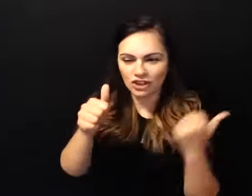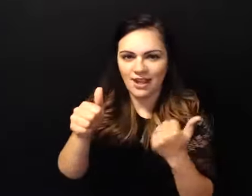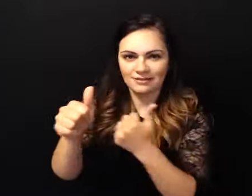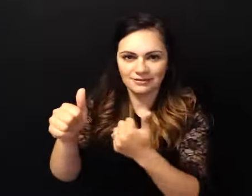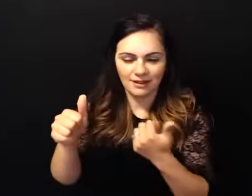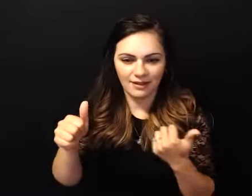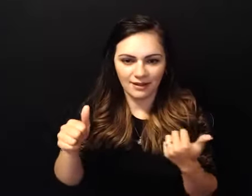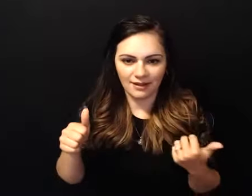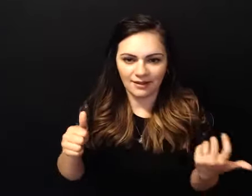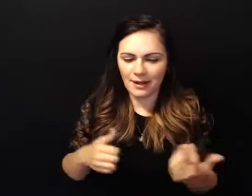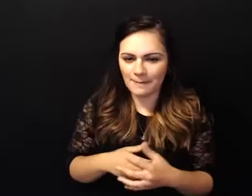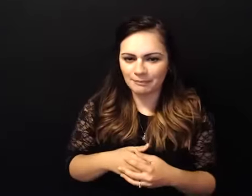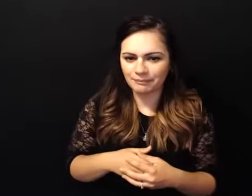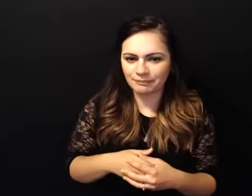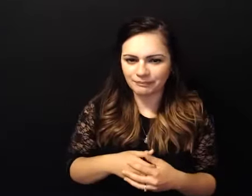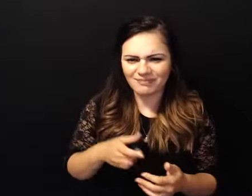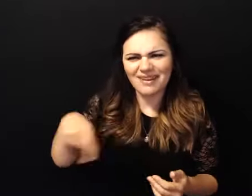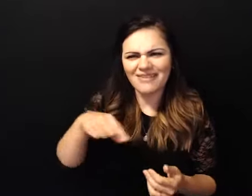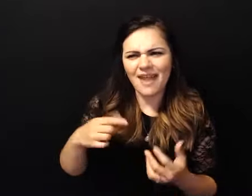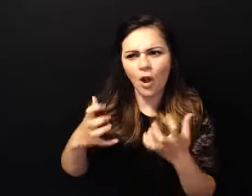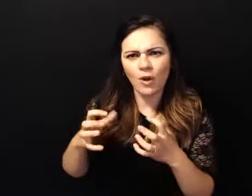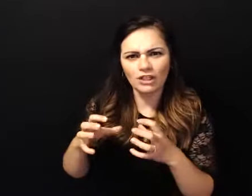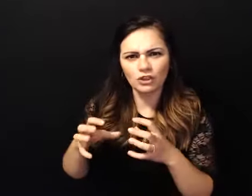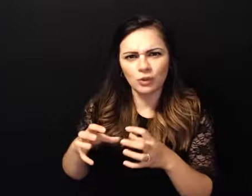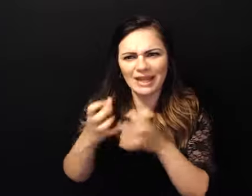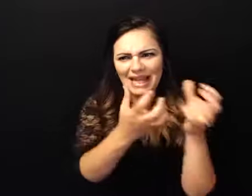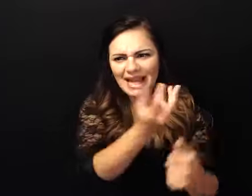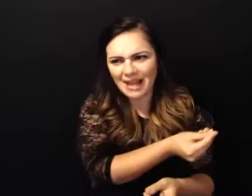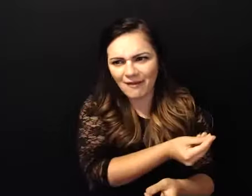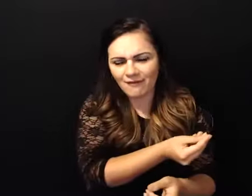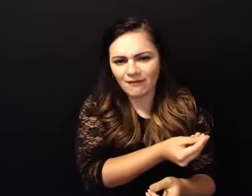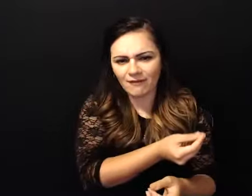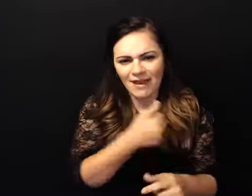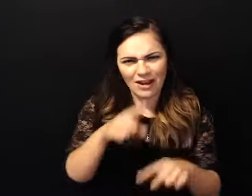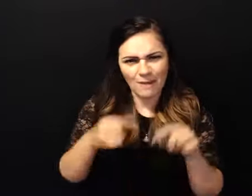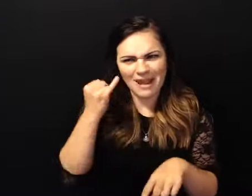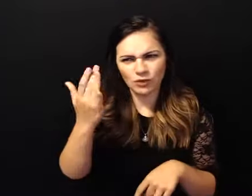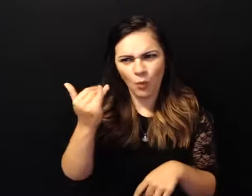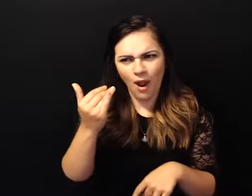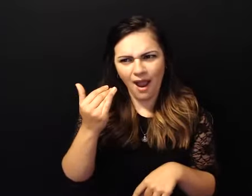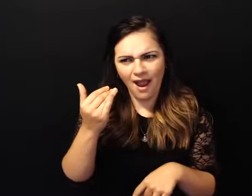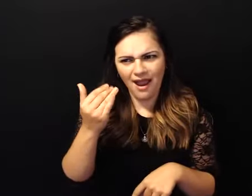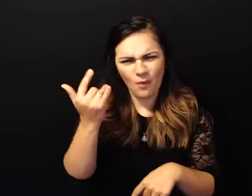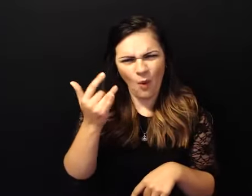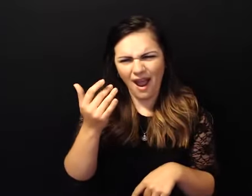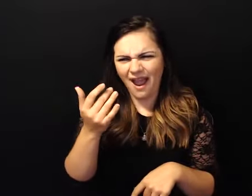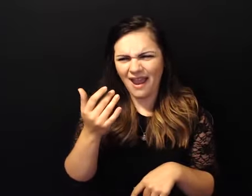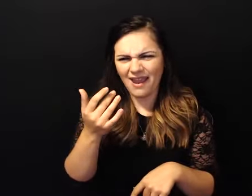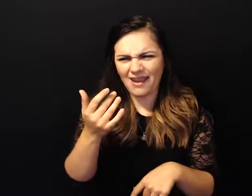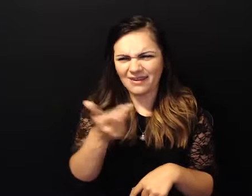why they would want to end this like um you know wonderful time right now and um so we